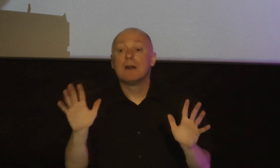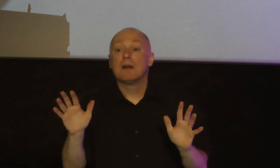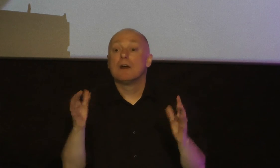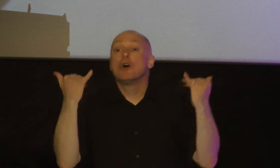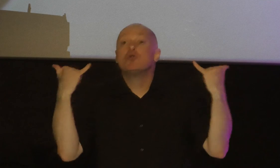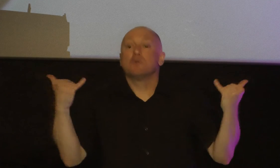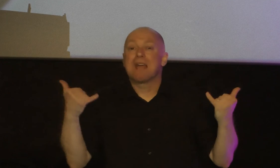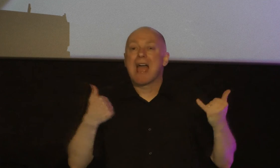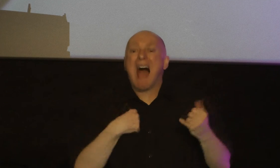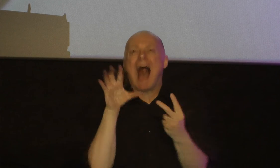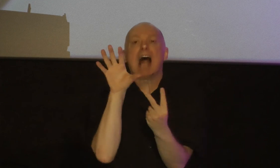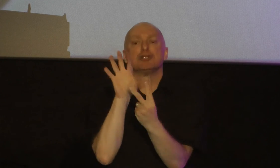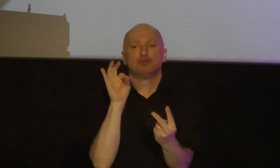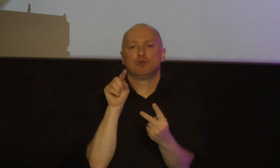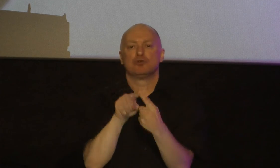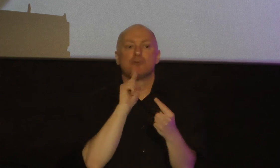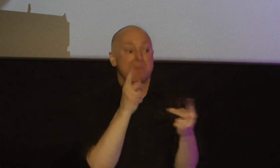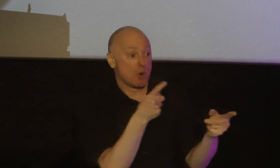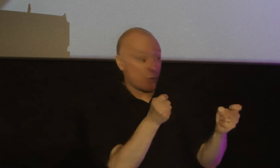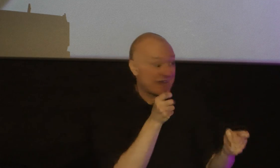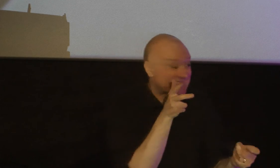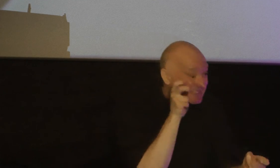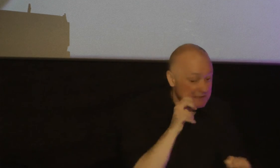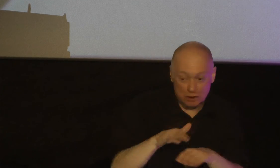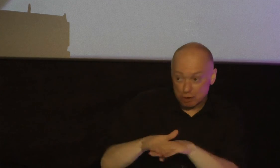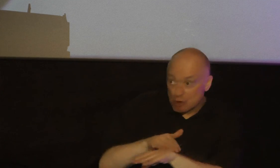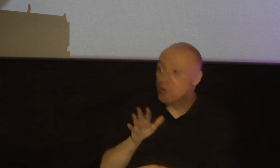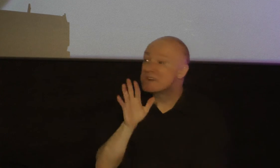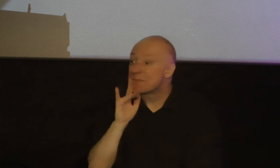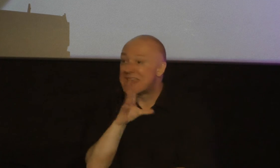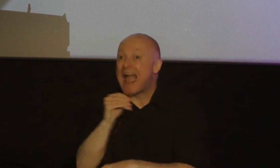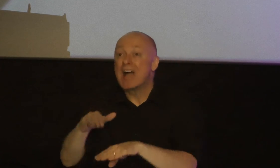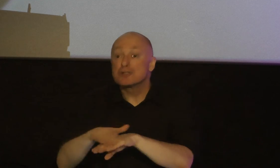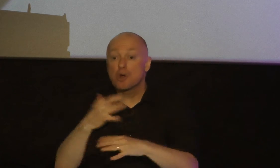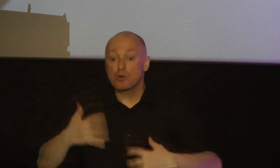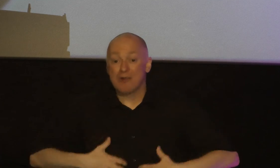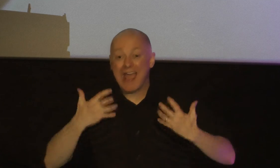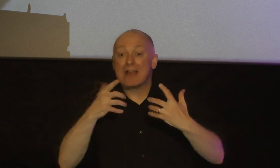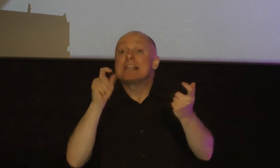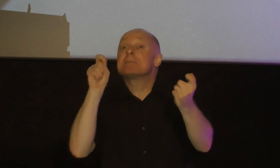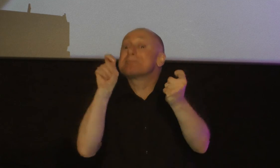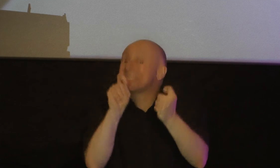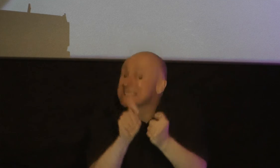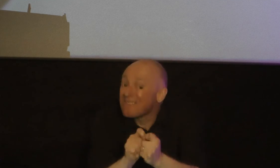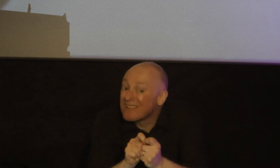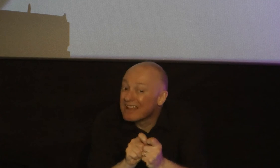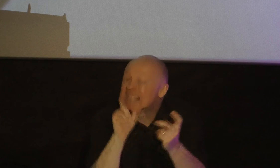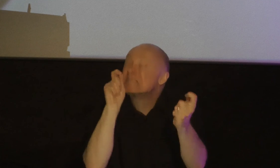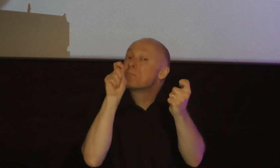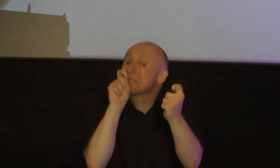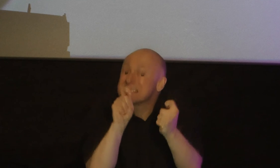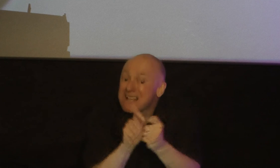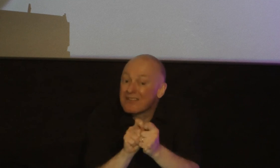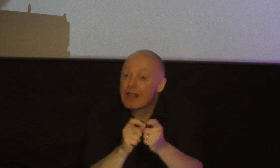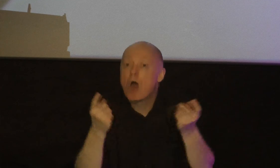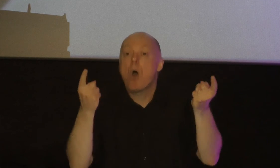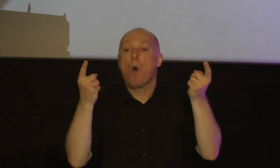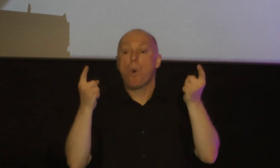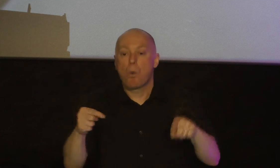I choose to be quick to listen slow to speak and slow to anger specifically write this down specifically when I'm convicted by